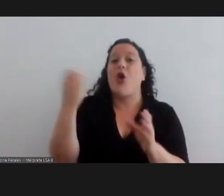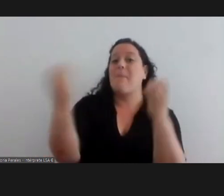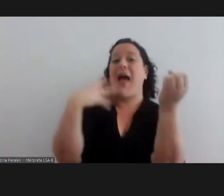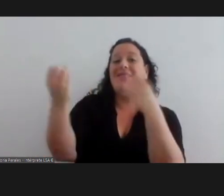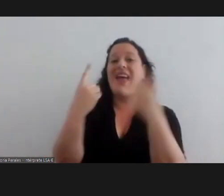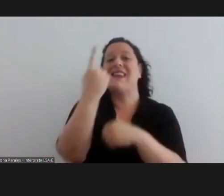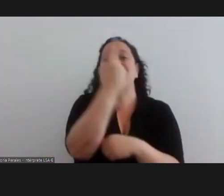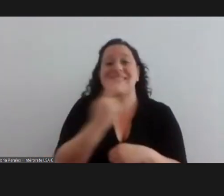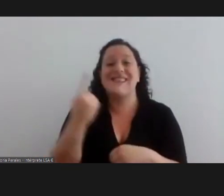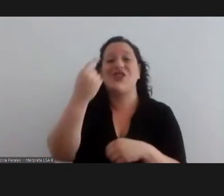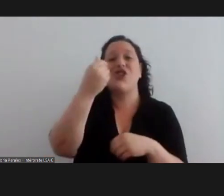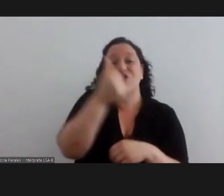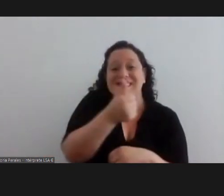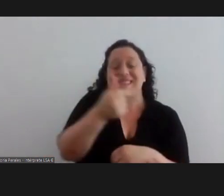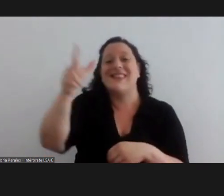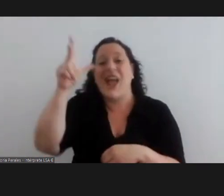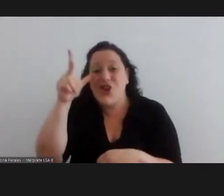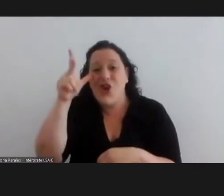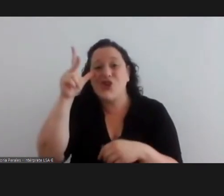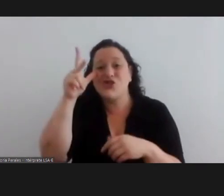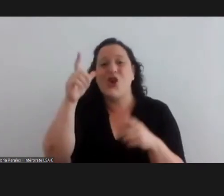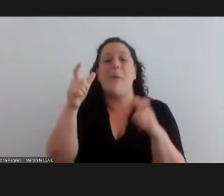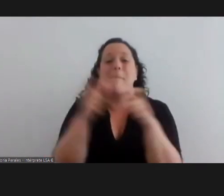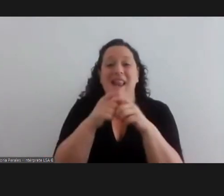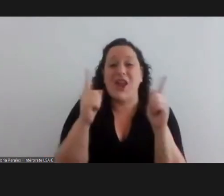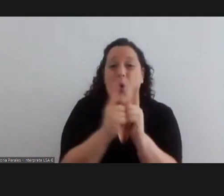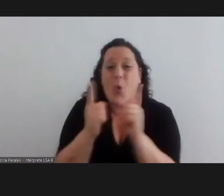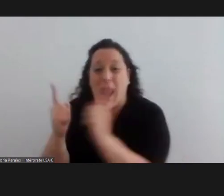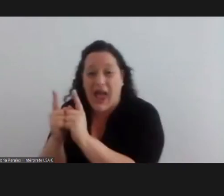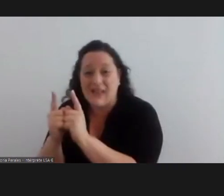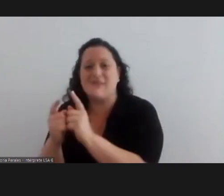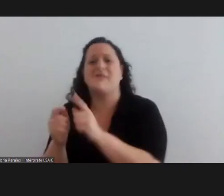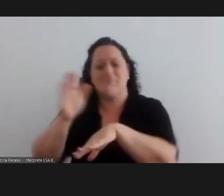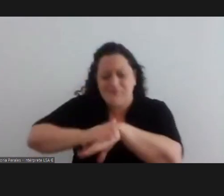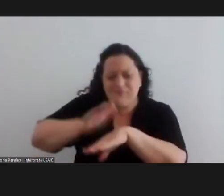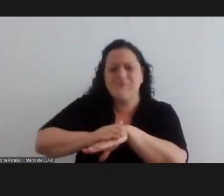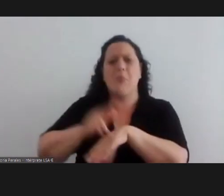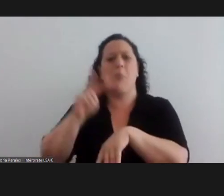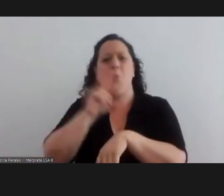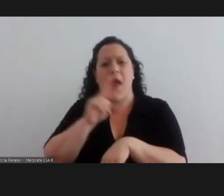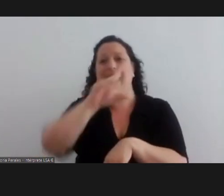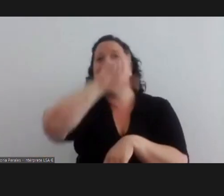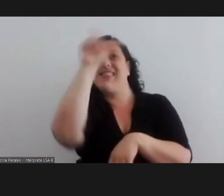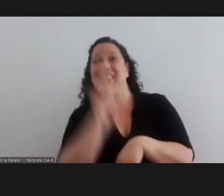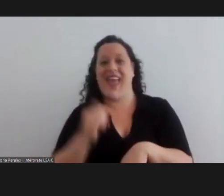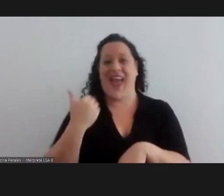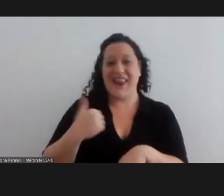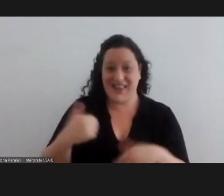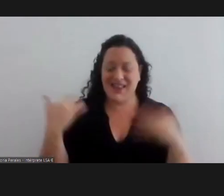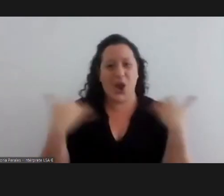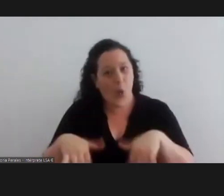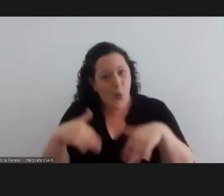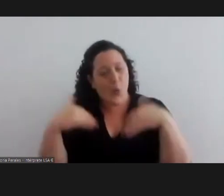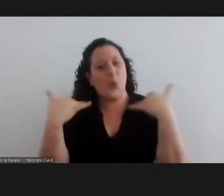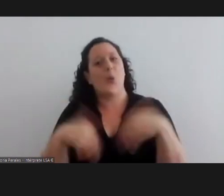168 films 168 short films made by women from every corner of our